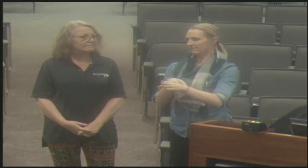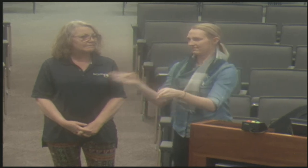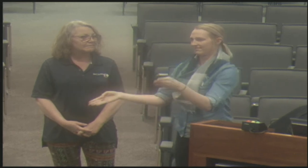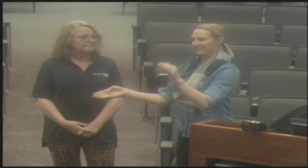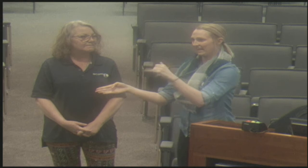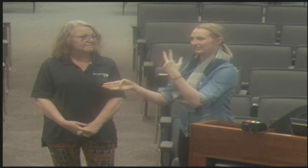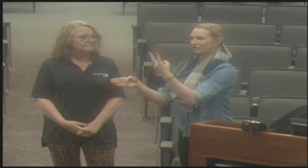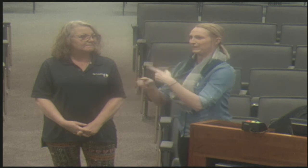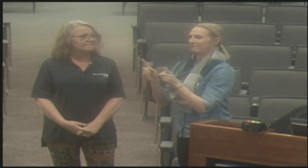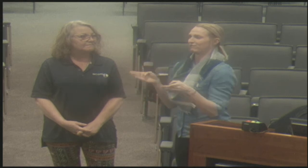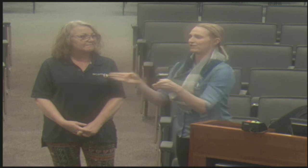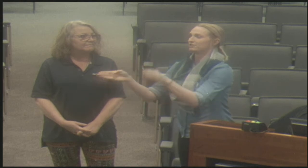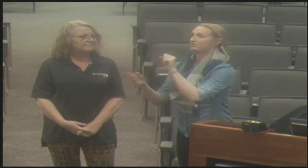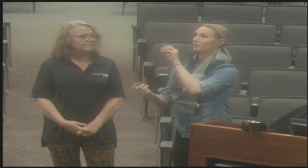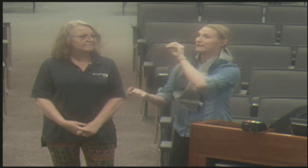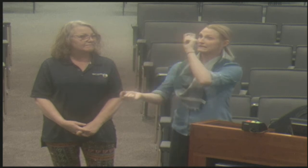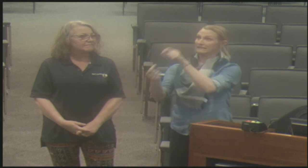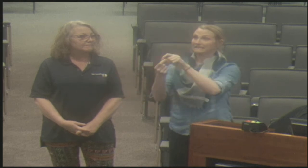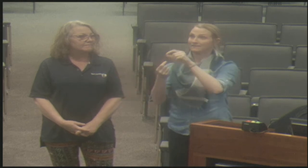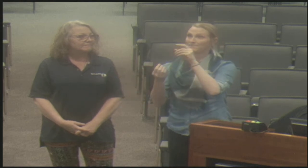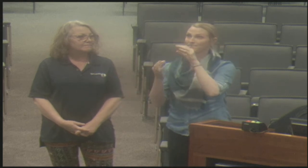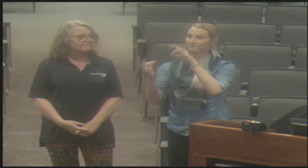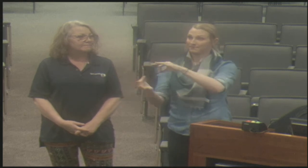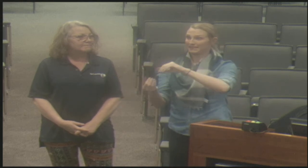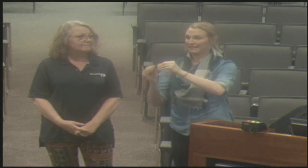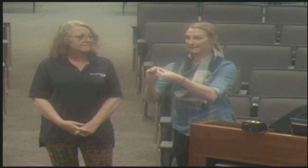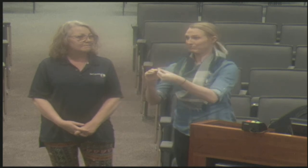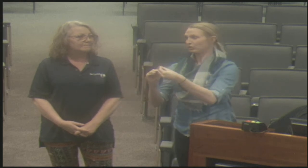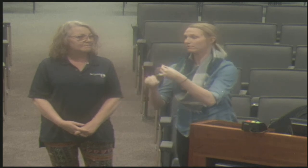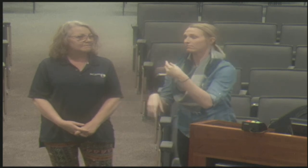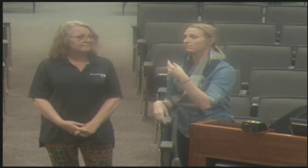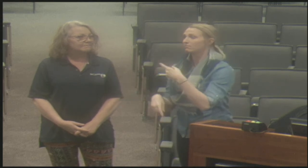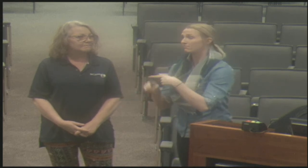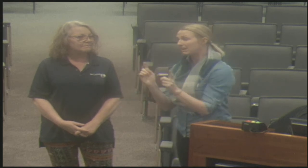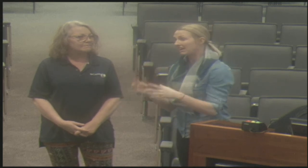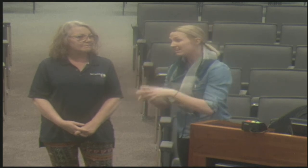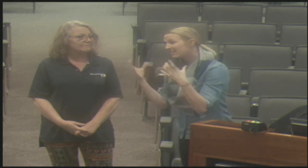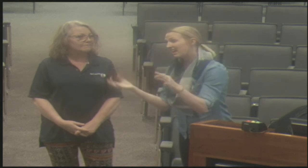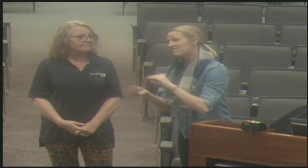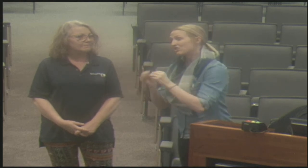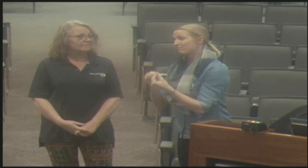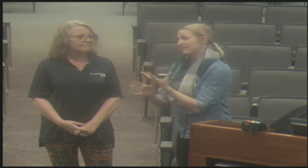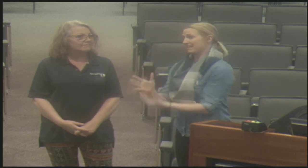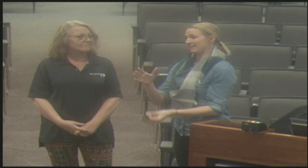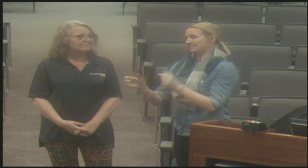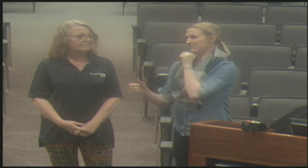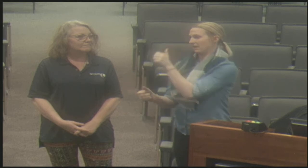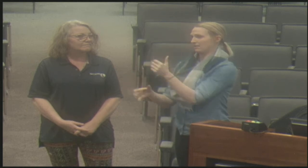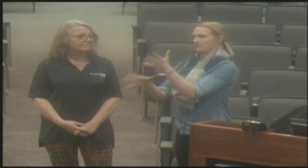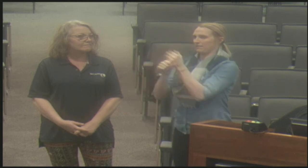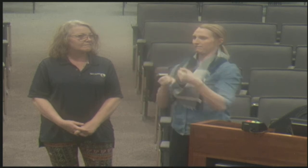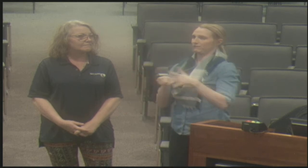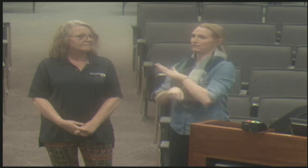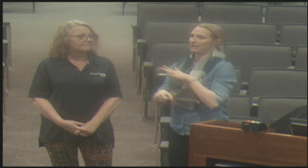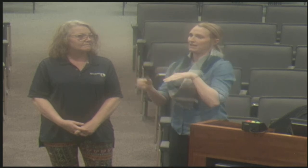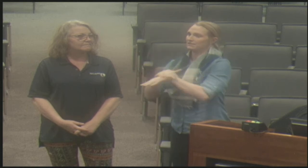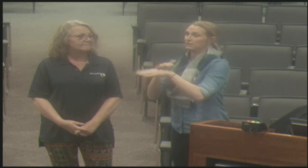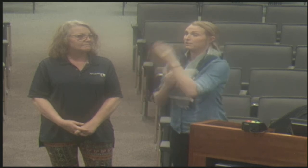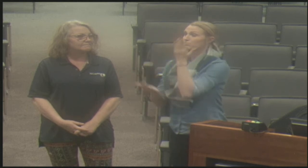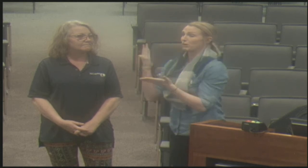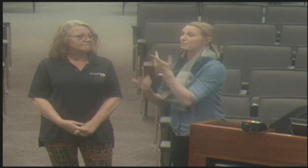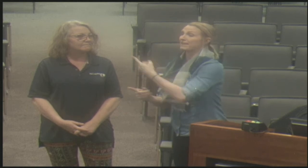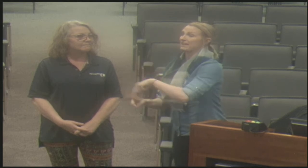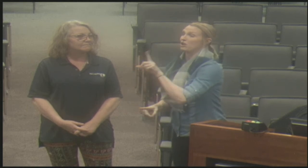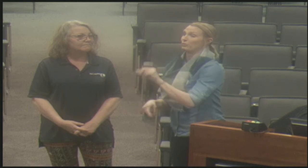venues, if you will, two different types of therapists, um, that work that, so we don't have a perfect number. Um, but I would just say that we're